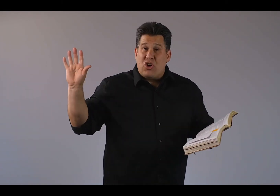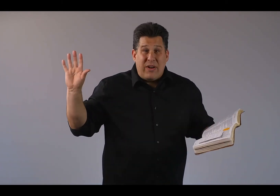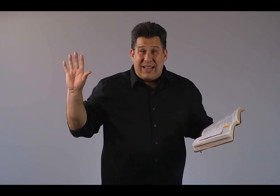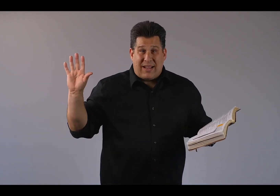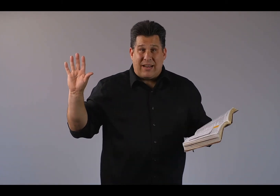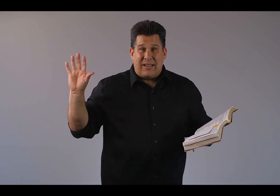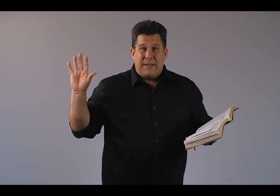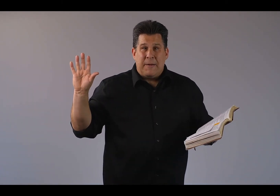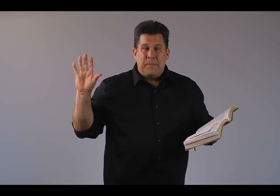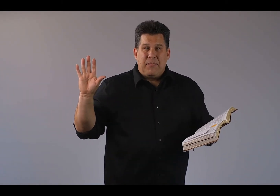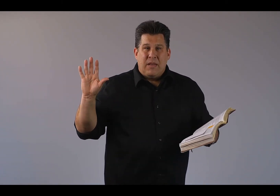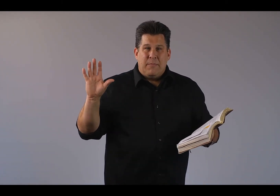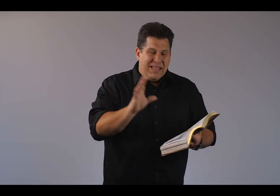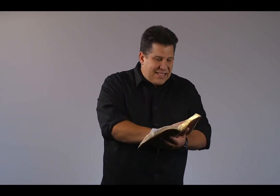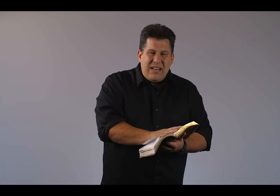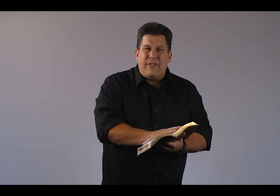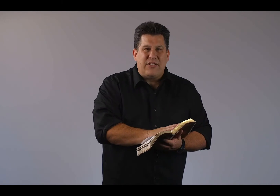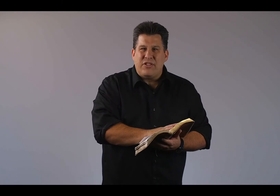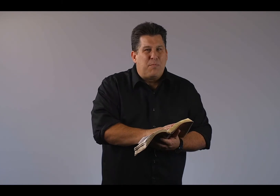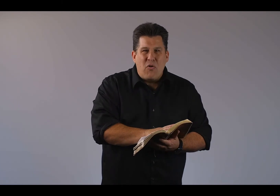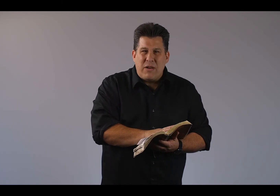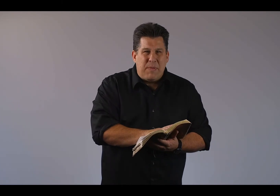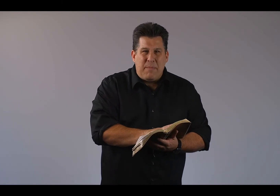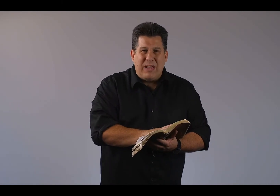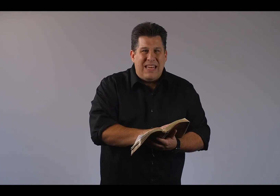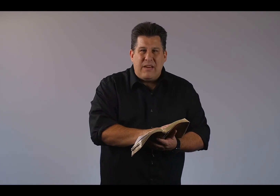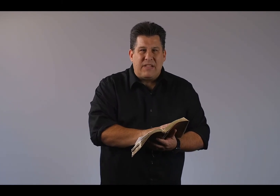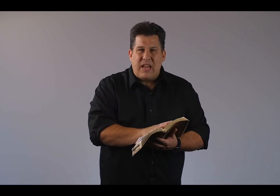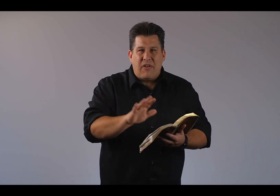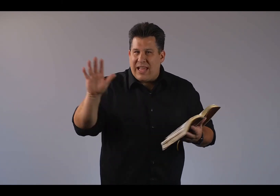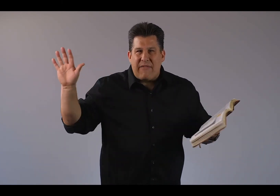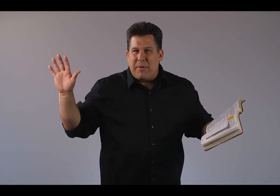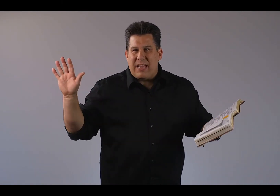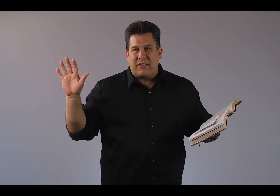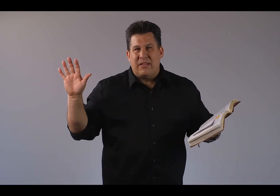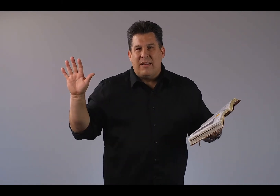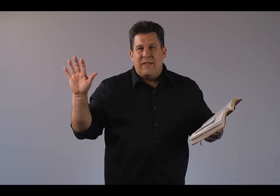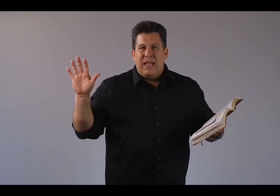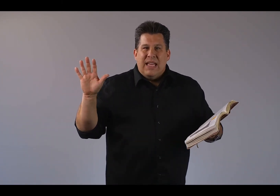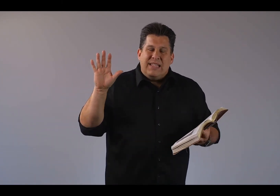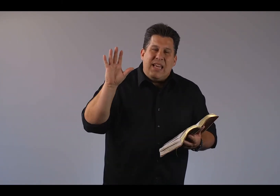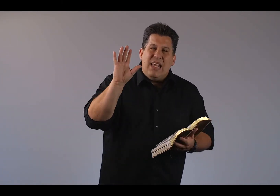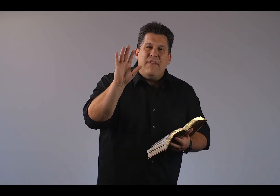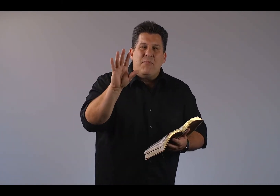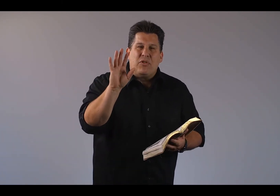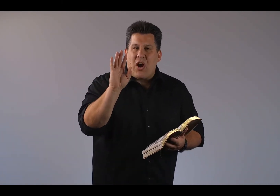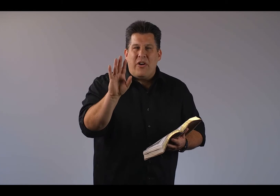Jonah had done. But these Ninevites are just broken people in need of a savior like everybody else. You see, even the most hardened